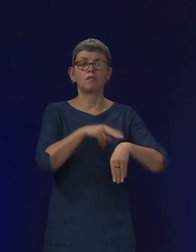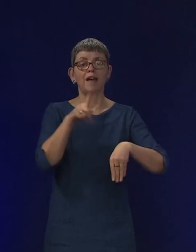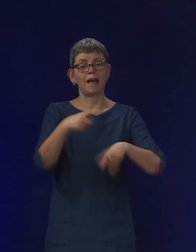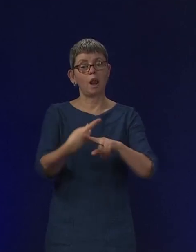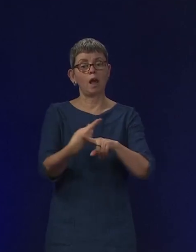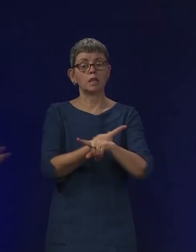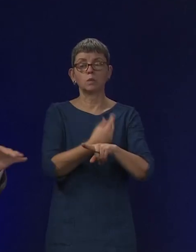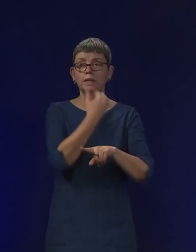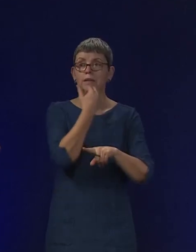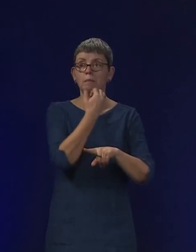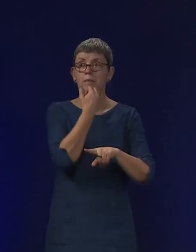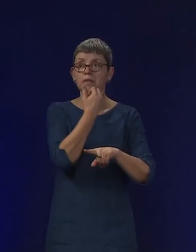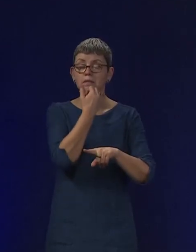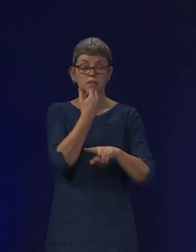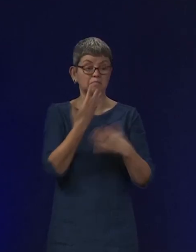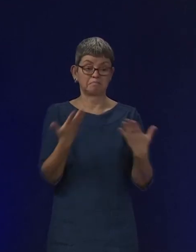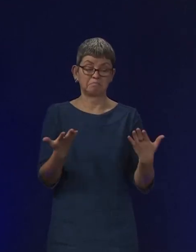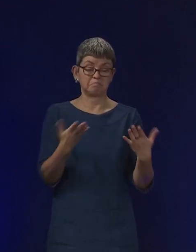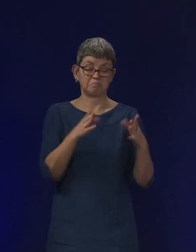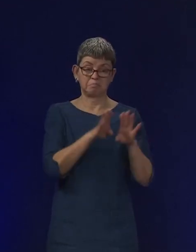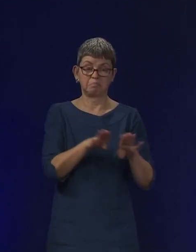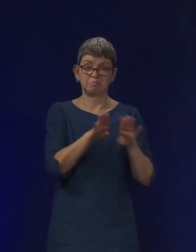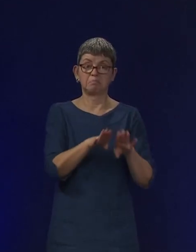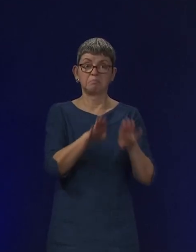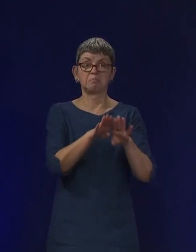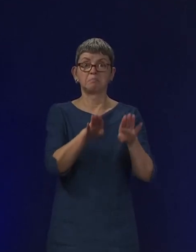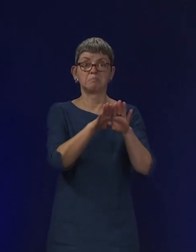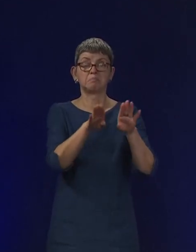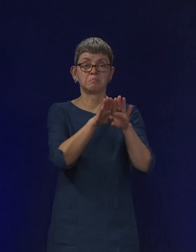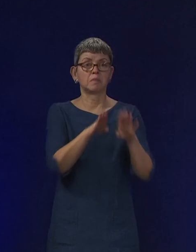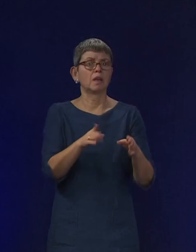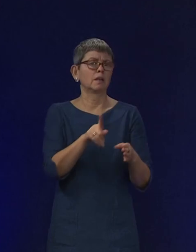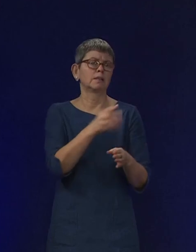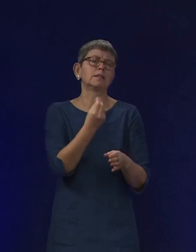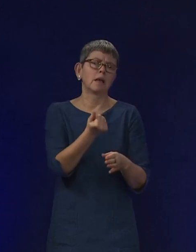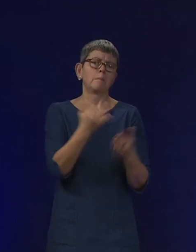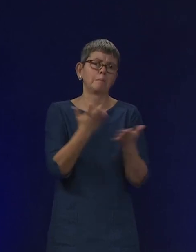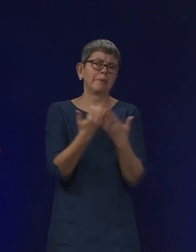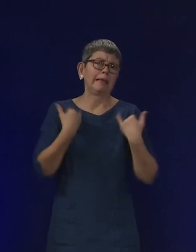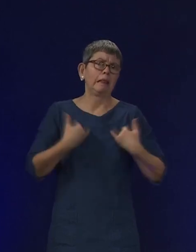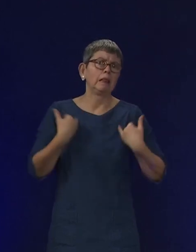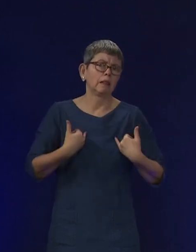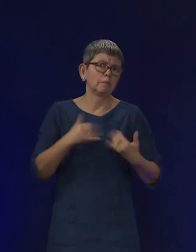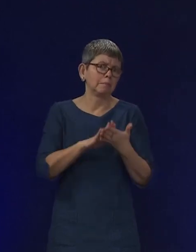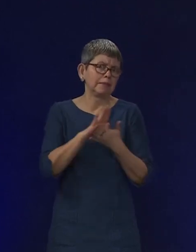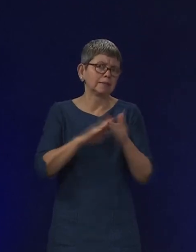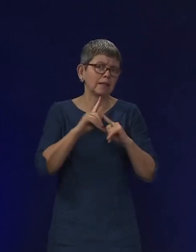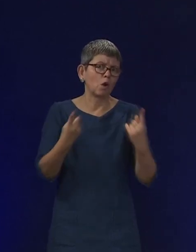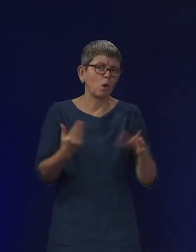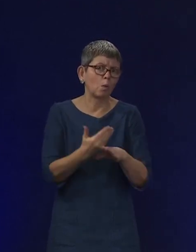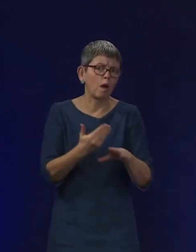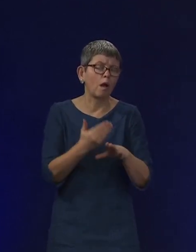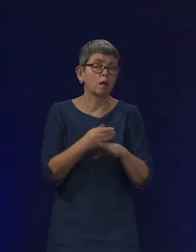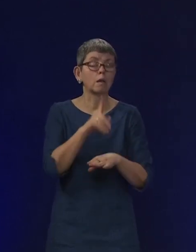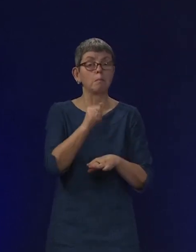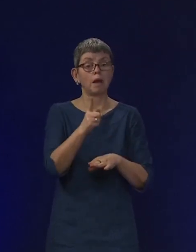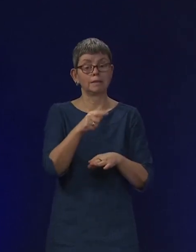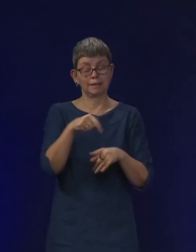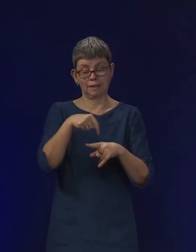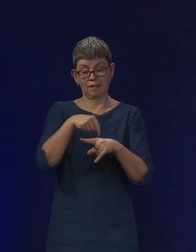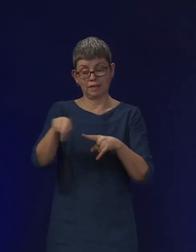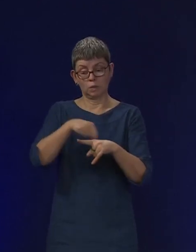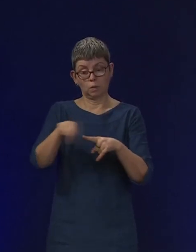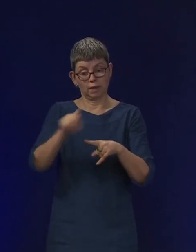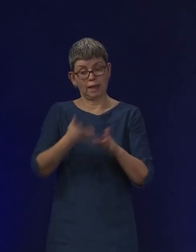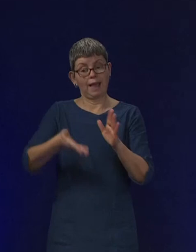figures that generally followed the trend that we saw in terms of viral infections. I'll get this week's figures later on